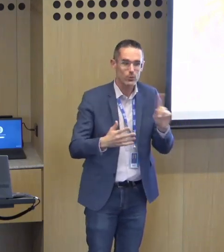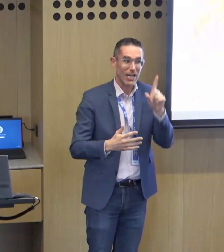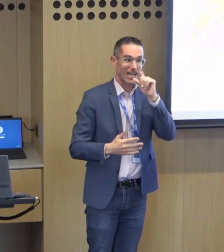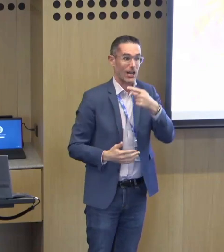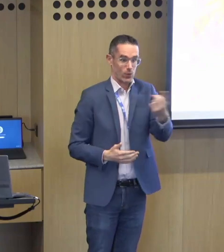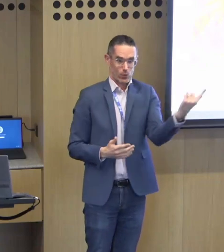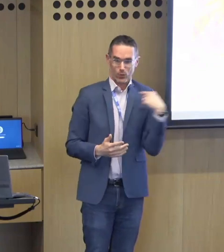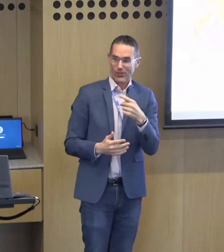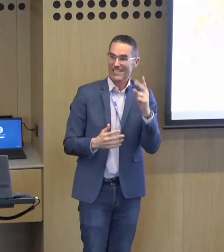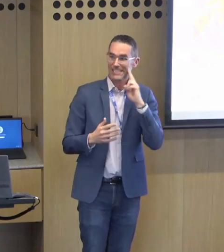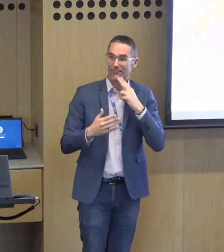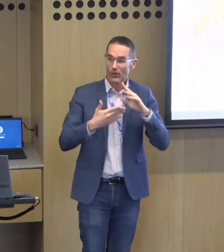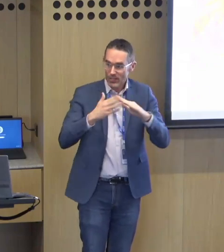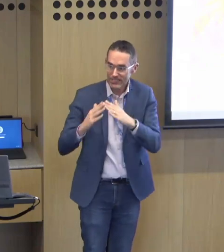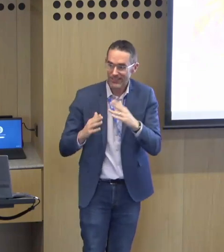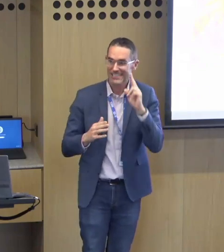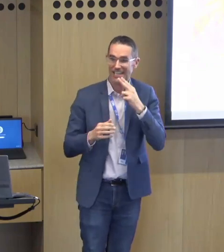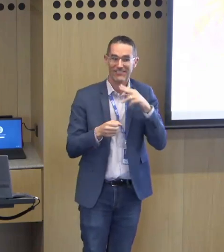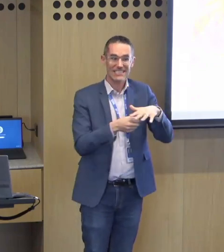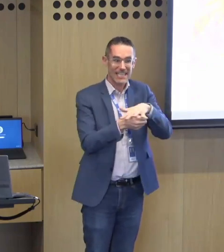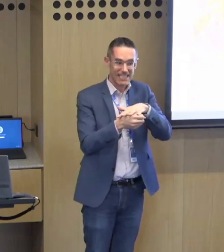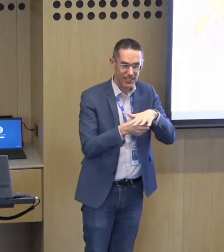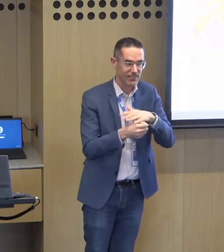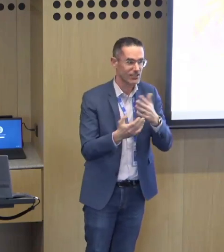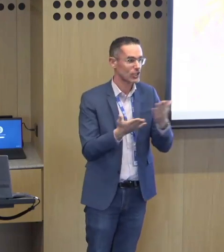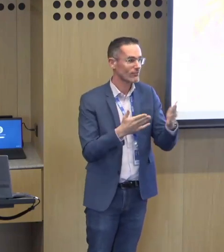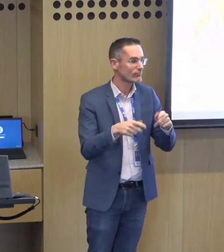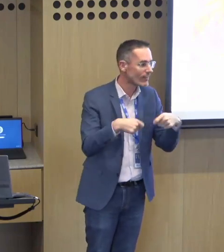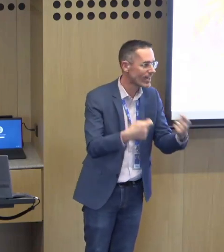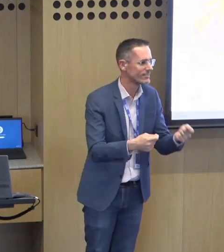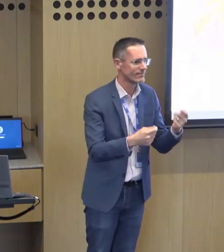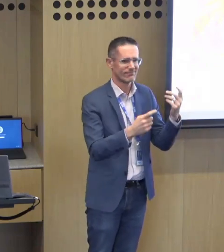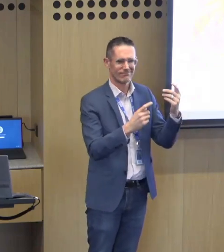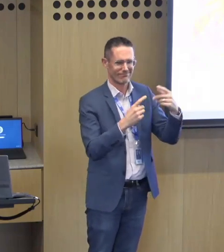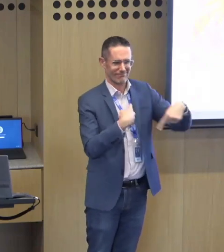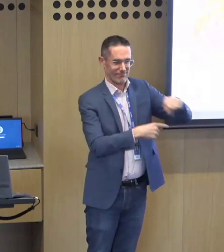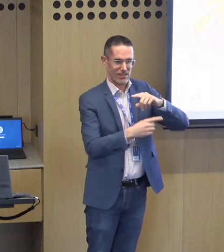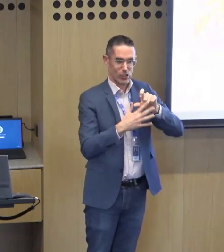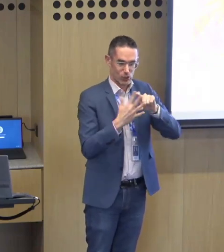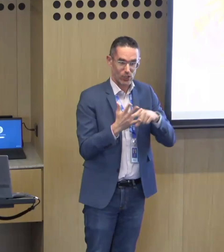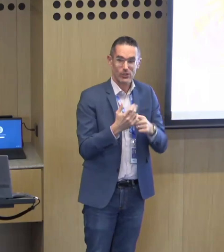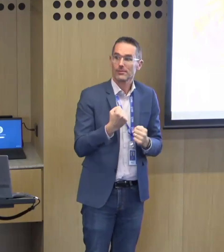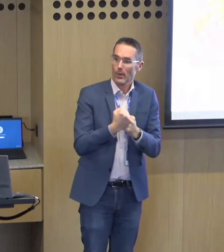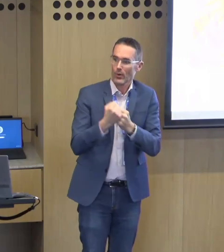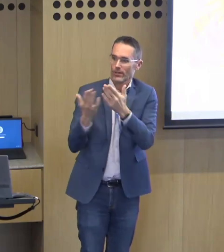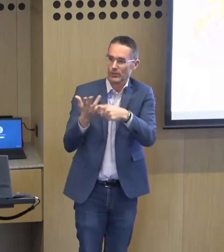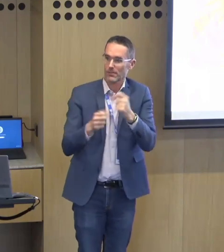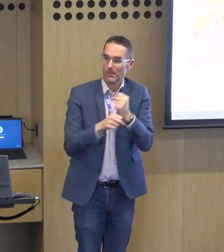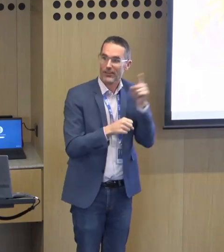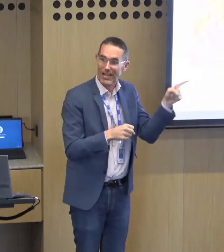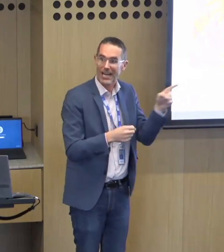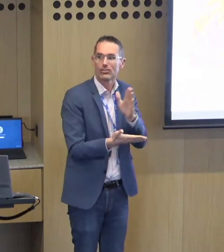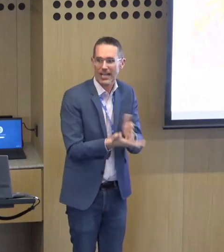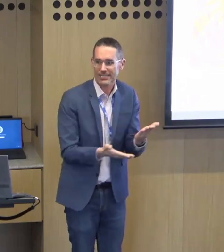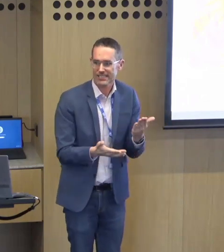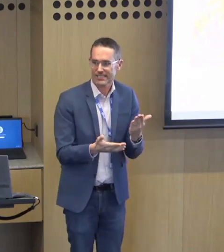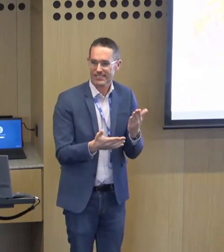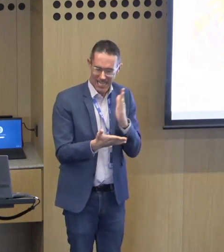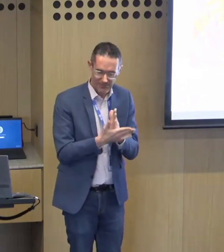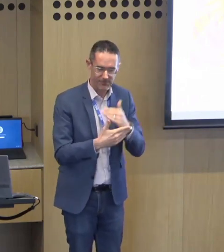and then or what we the deaf community or the deaf sector can do to support you to make